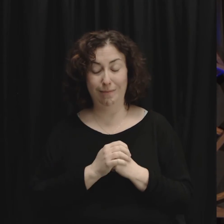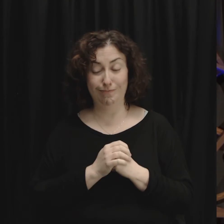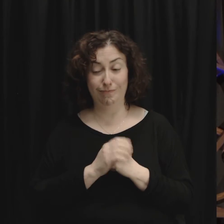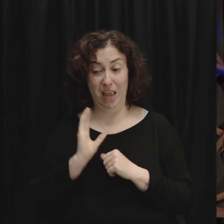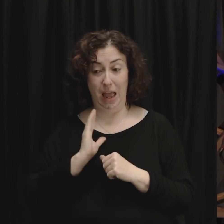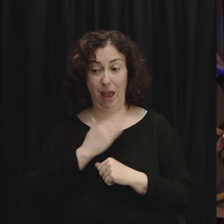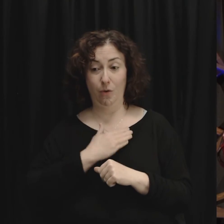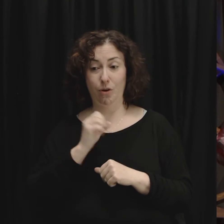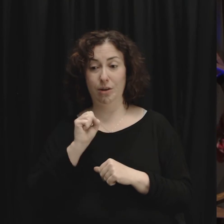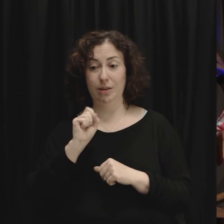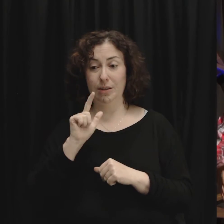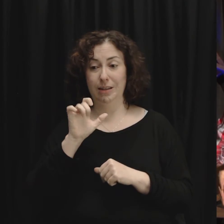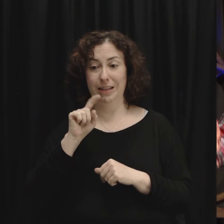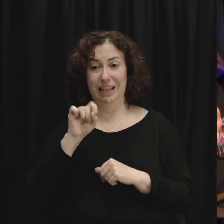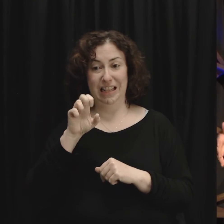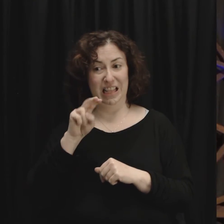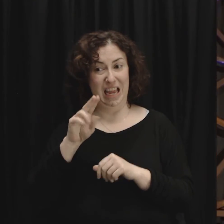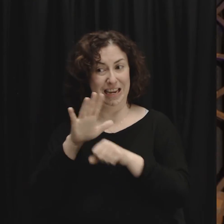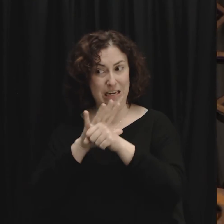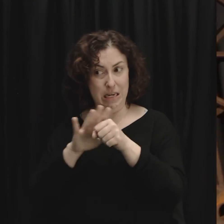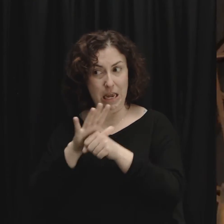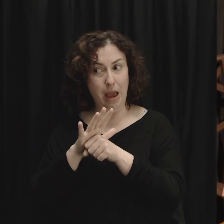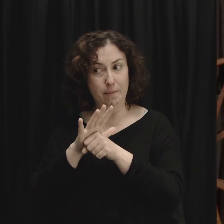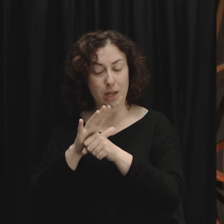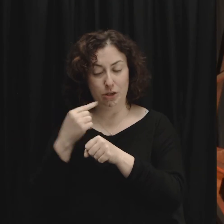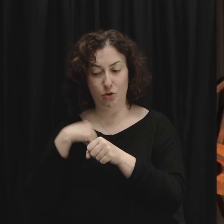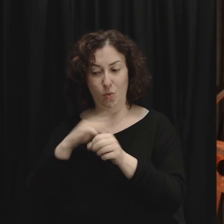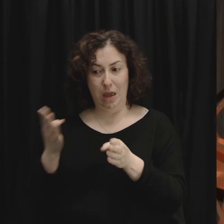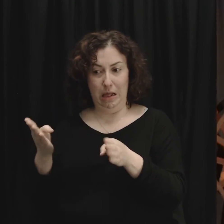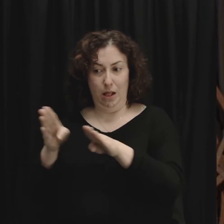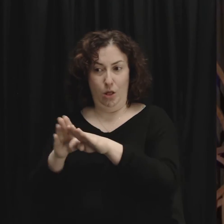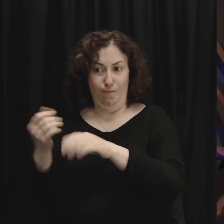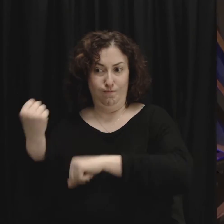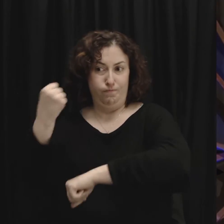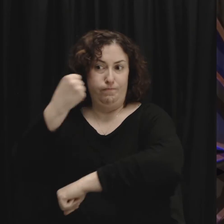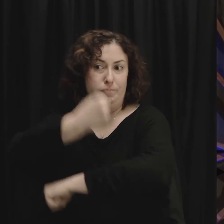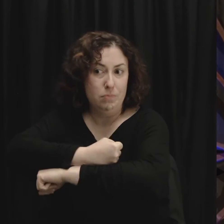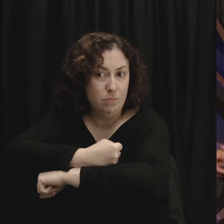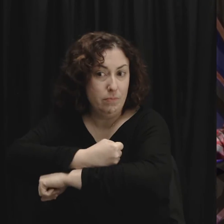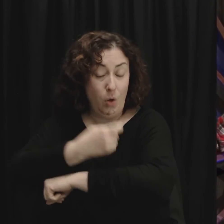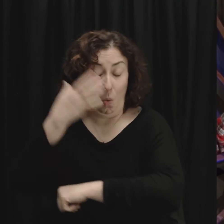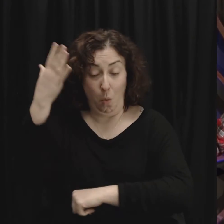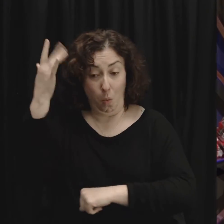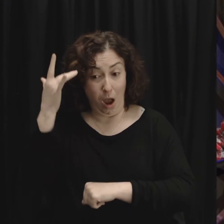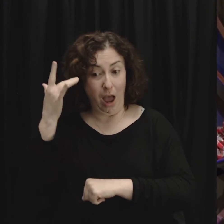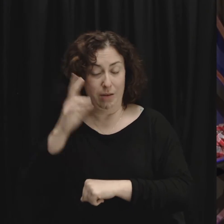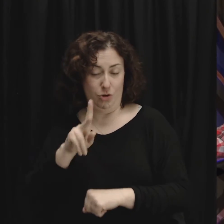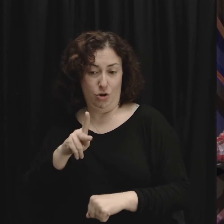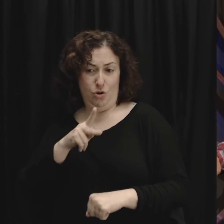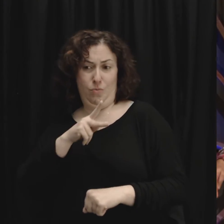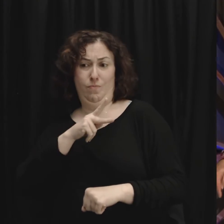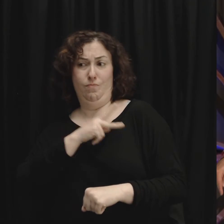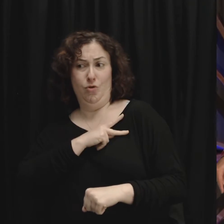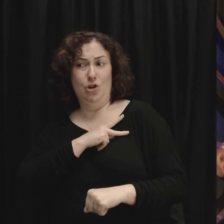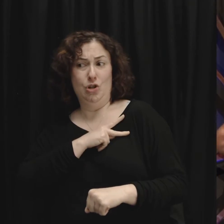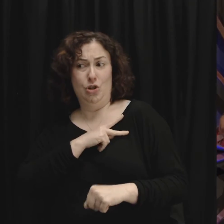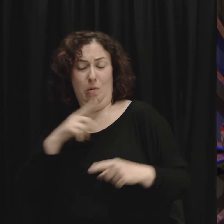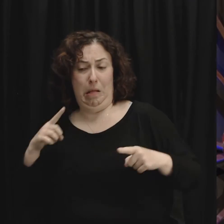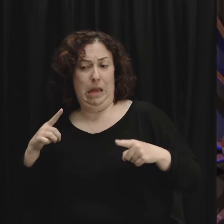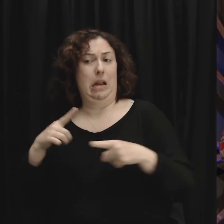there were some personal offenses that took place and as the leadership of this church this is the posture we're taking as far as